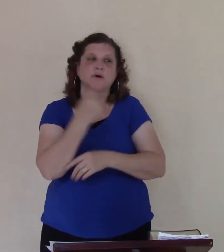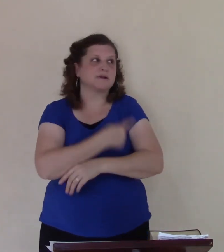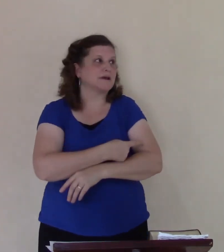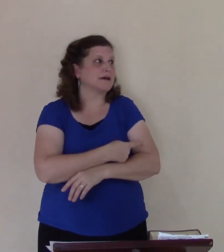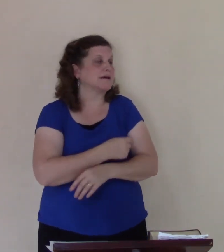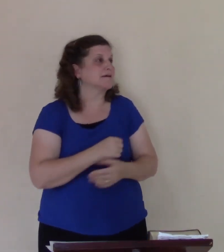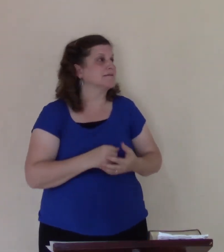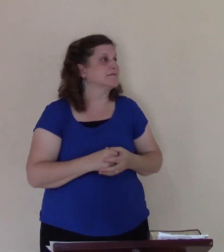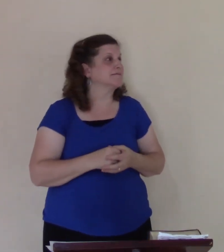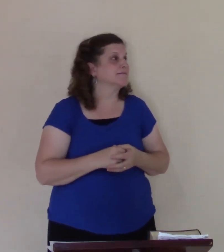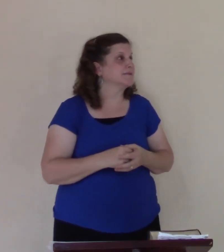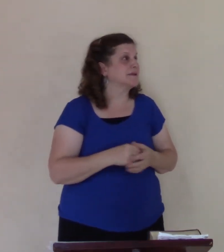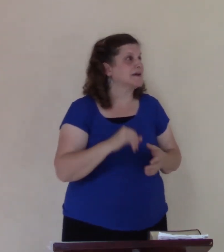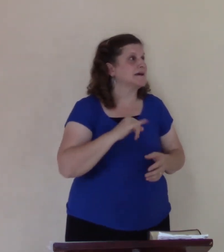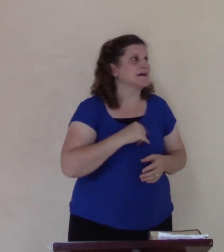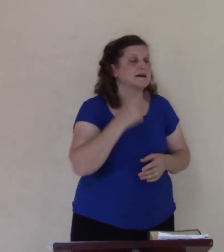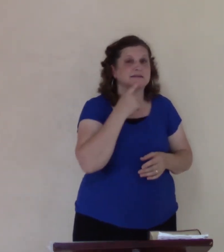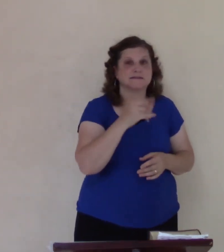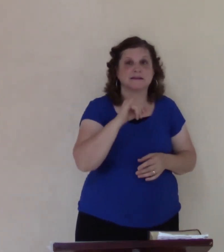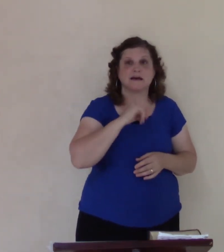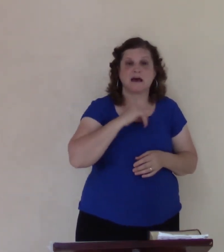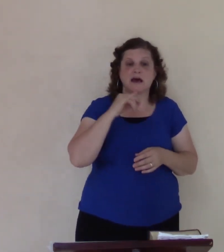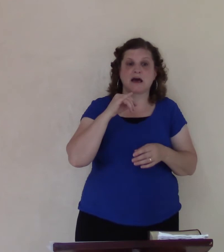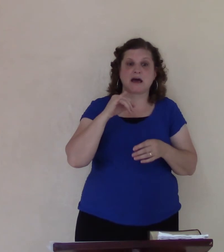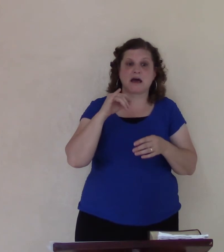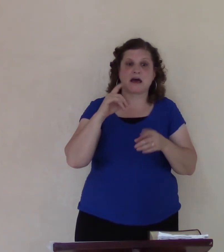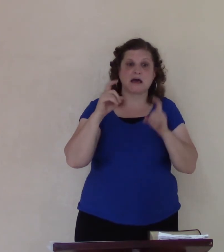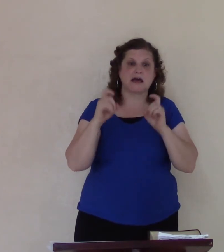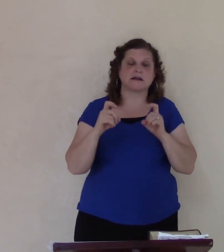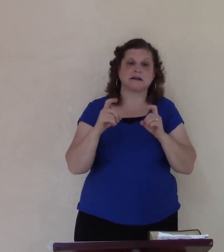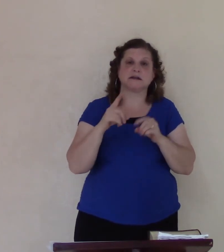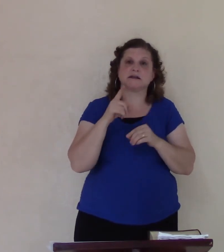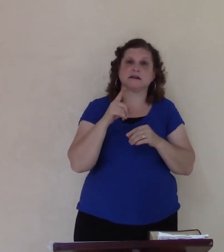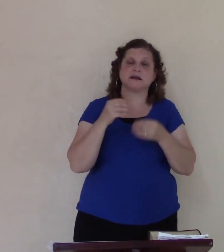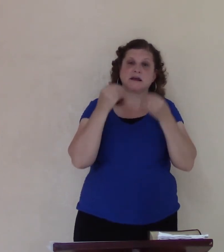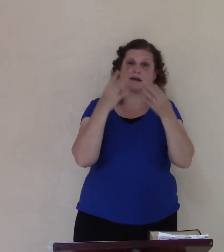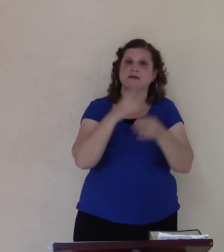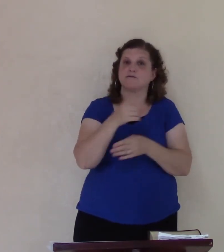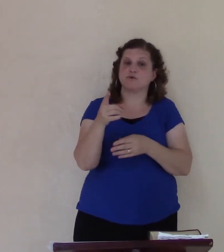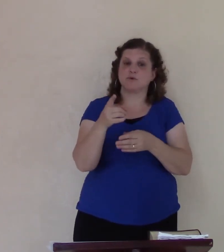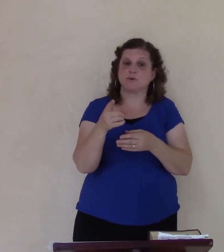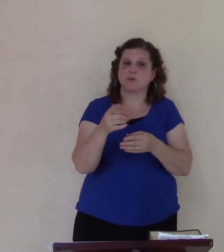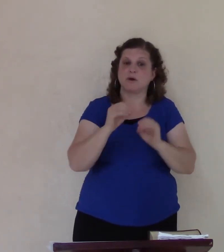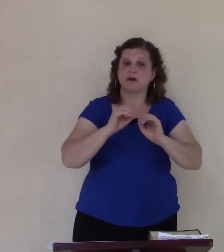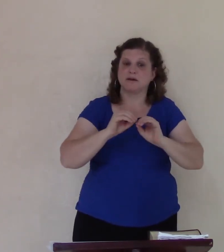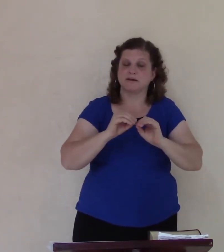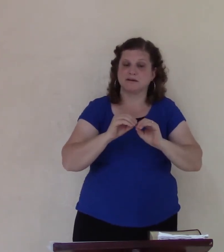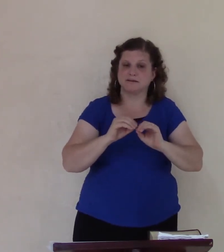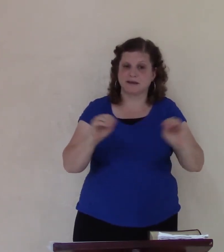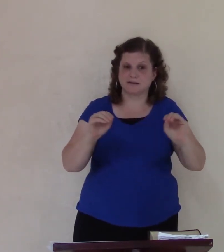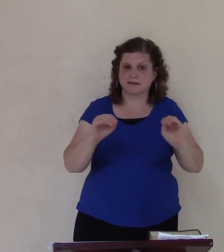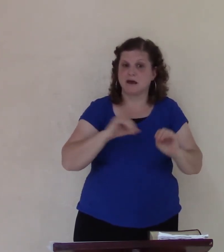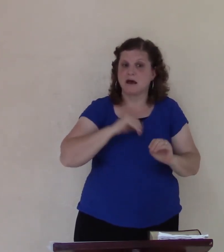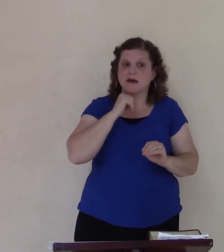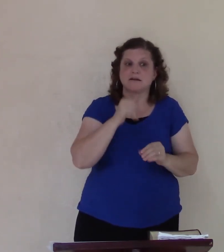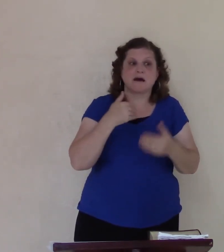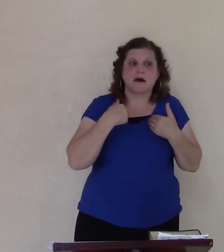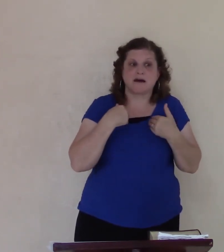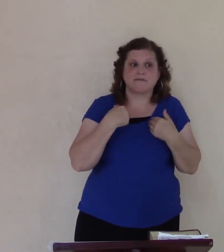you I owe you nothing I don't owe you any money I don't owe you a month to say I don't owe you this I don't you